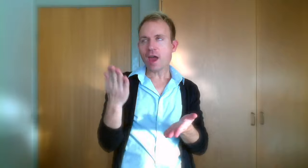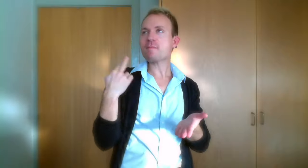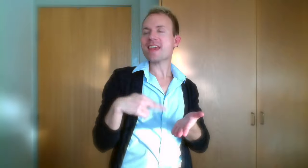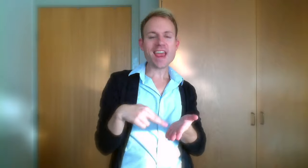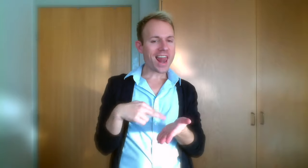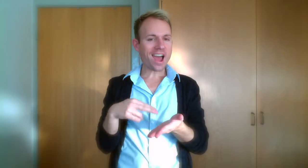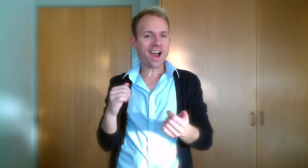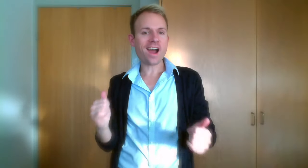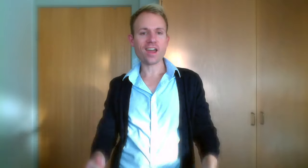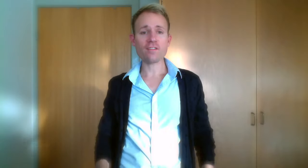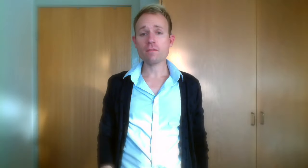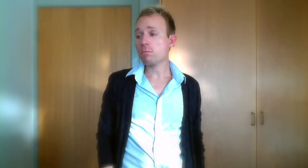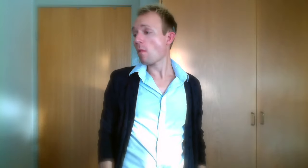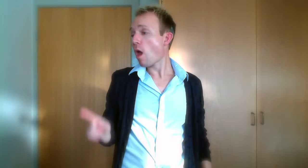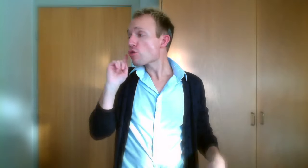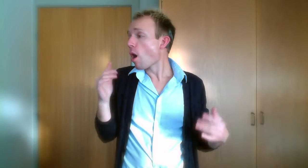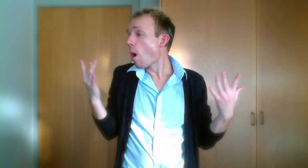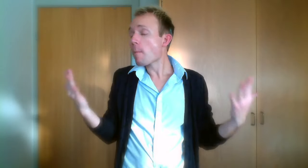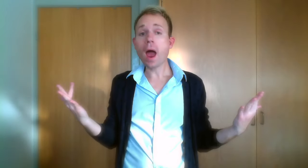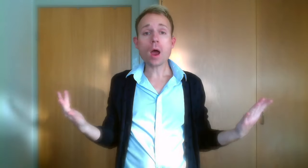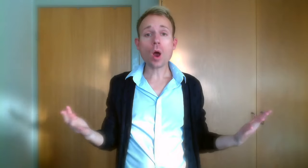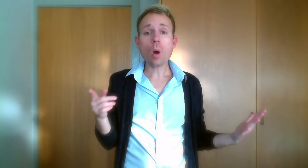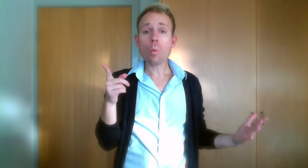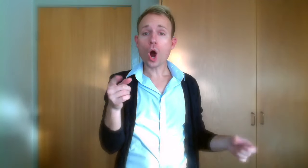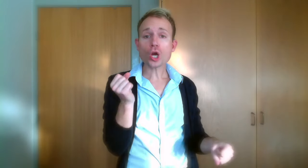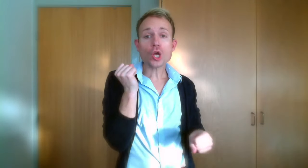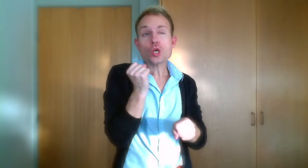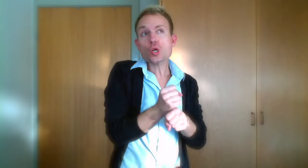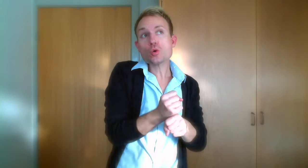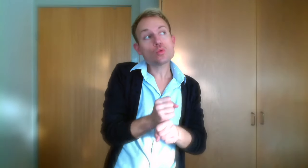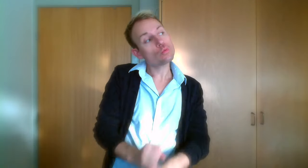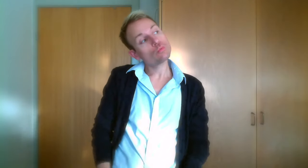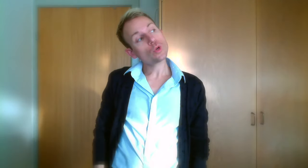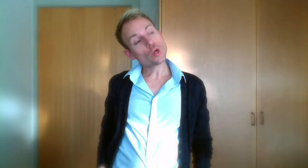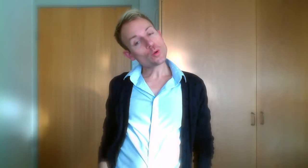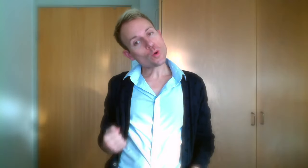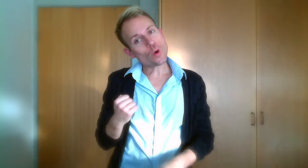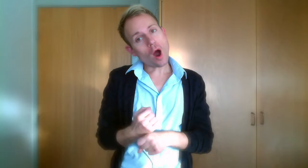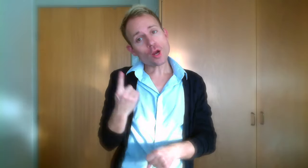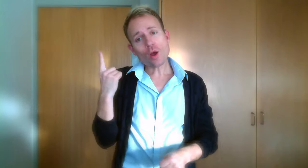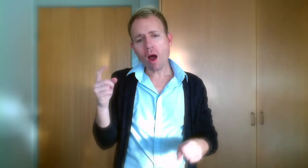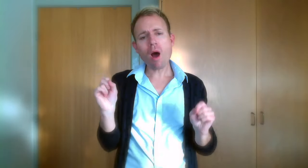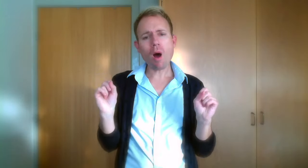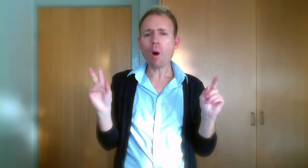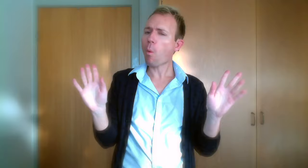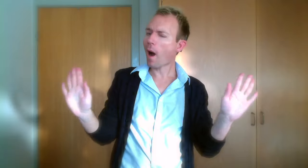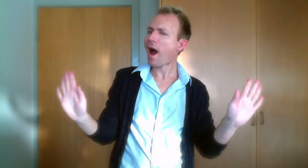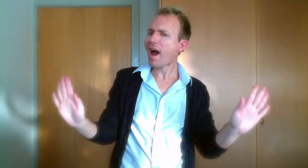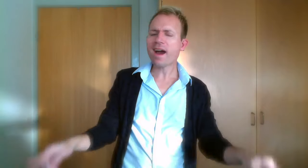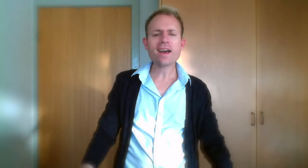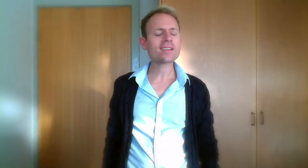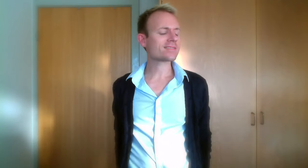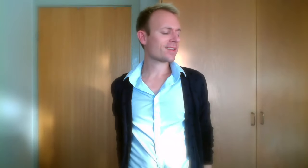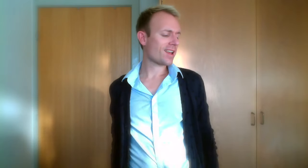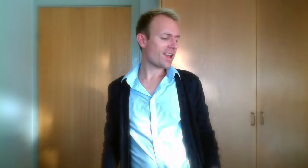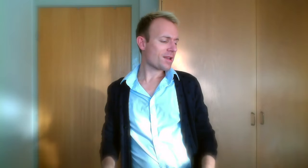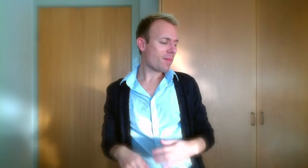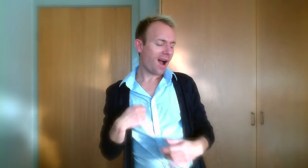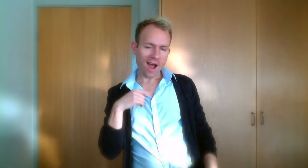be light No matter what you do, you'll do just right in my